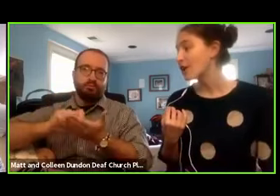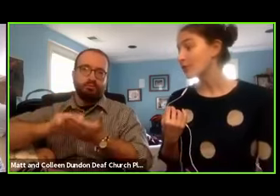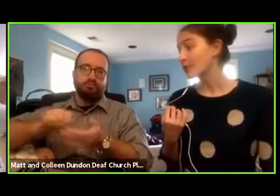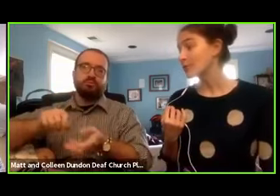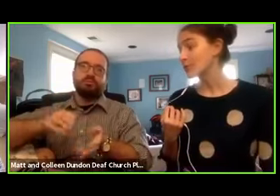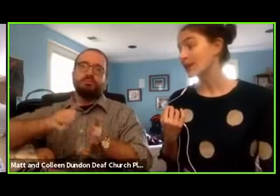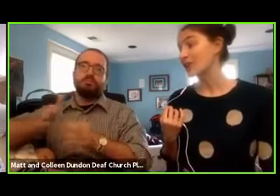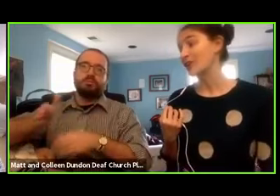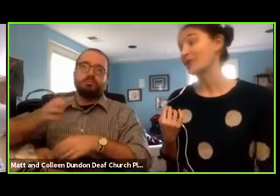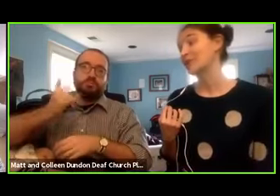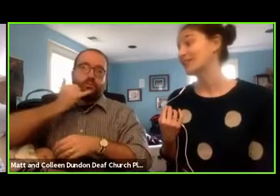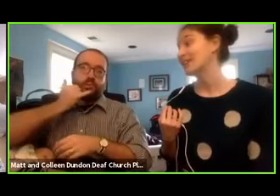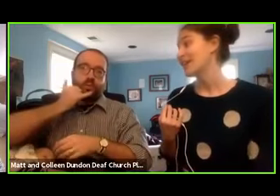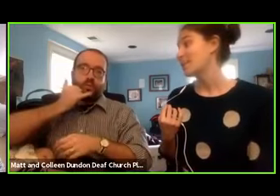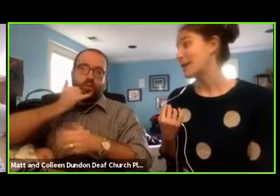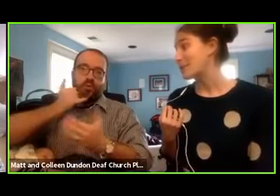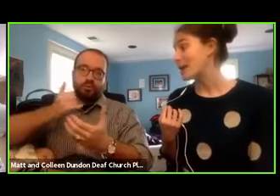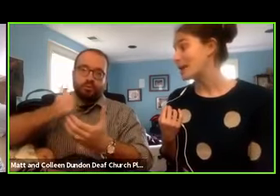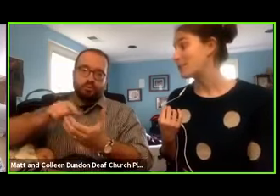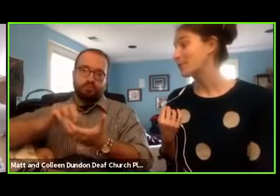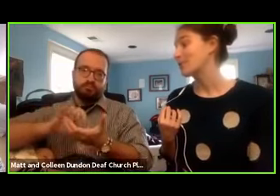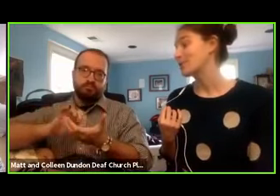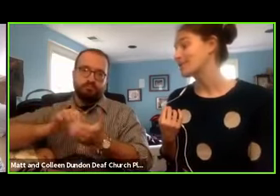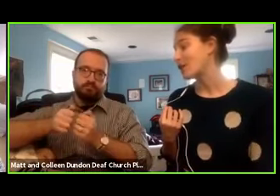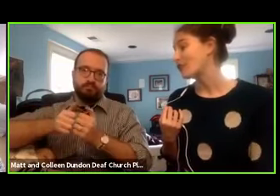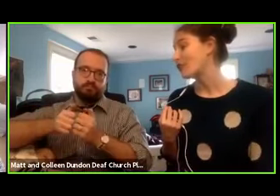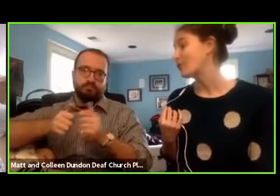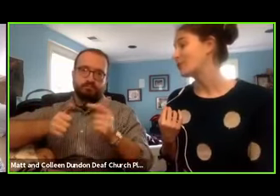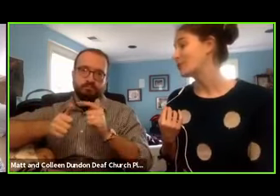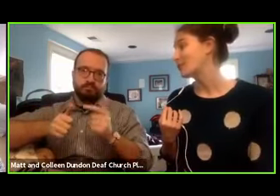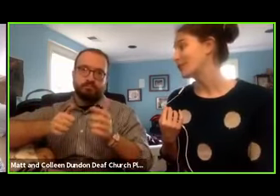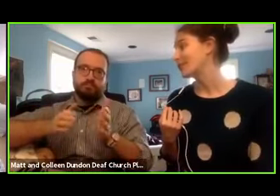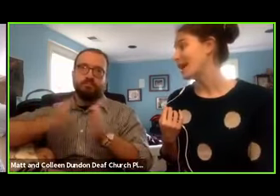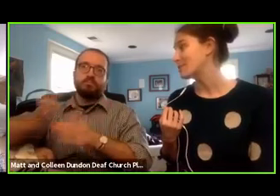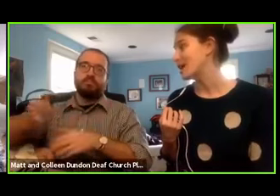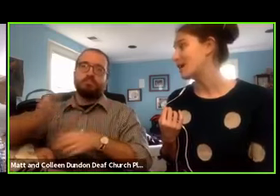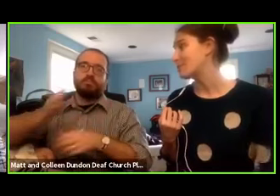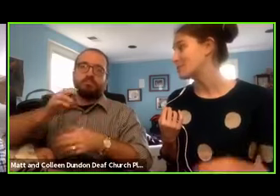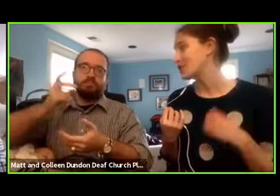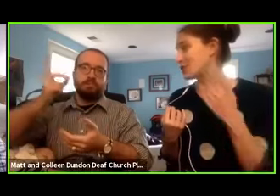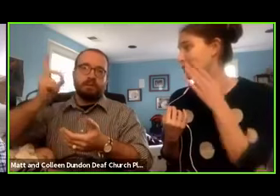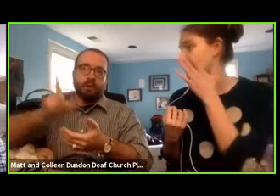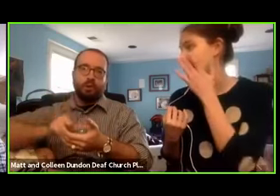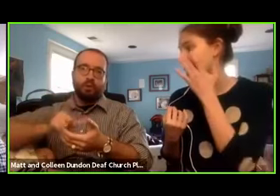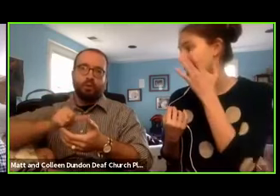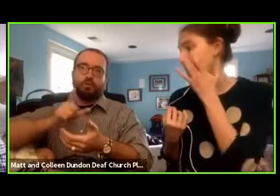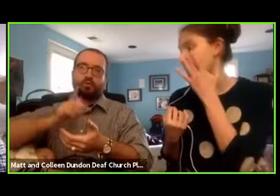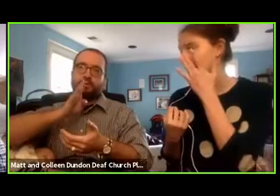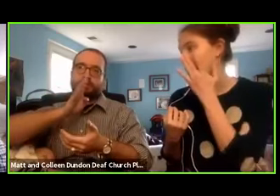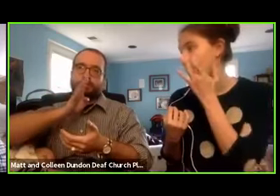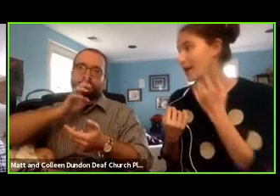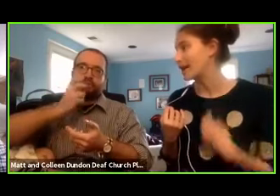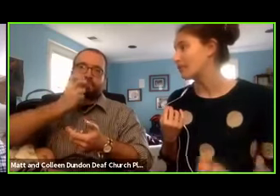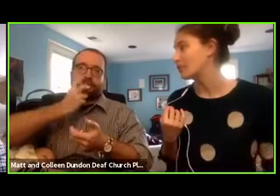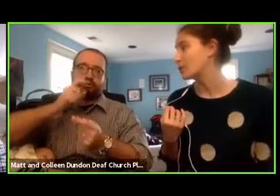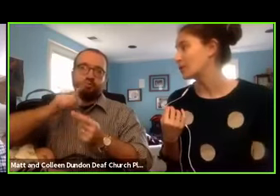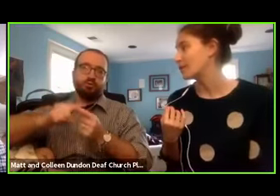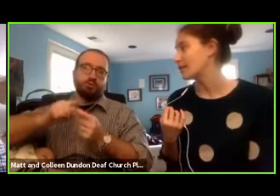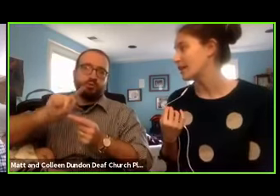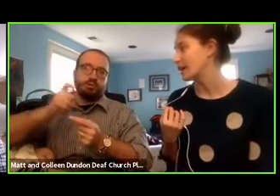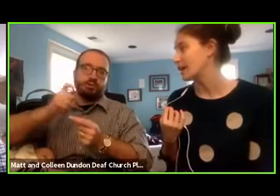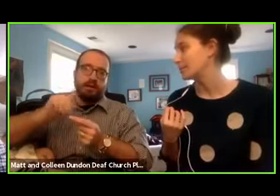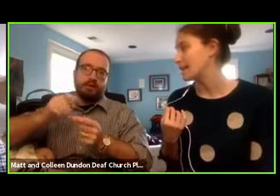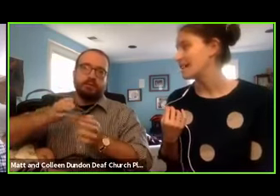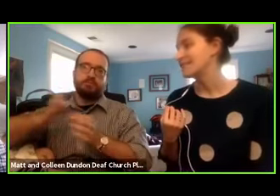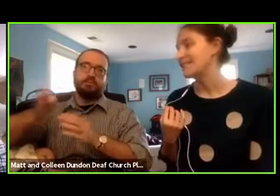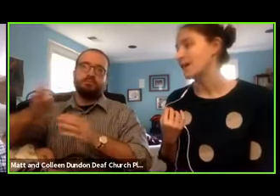to really bring your own pen and paper or cell phone or a laptop so that you can be, you know, going back and forth,